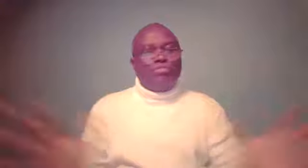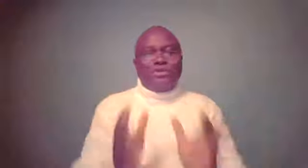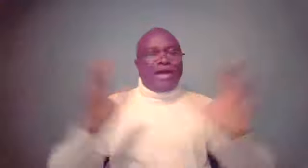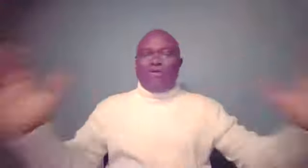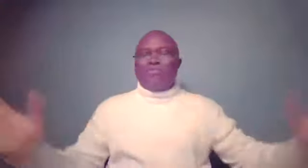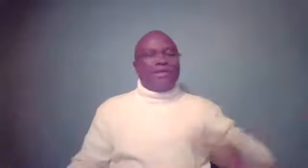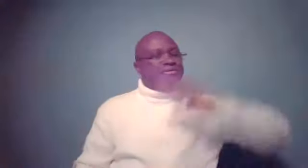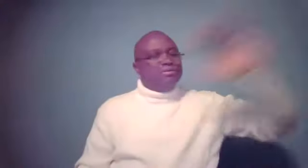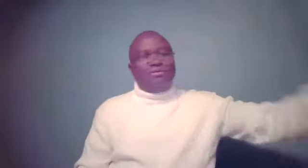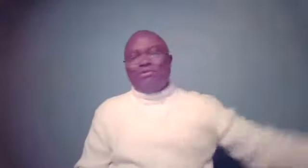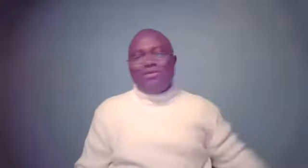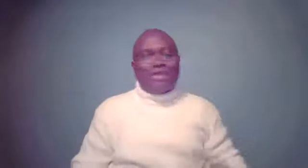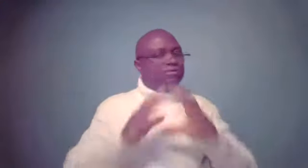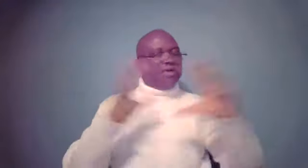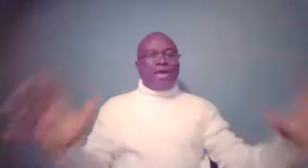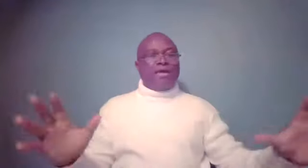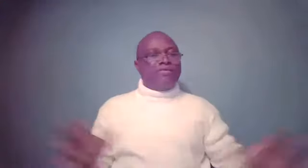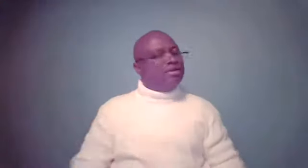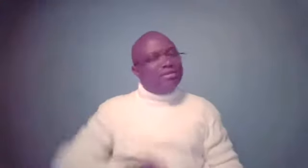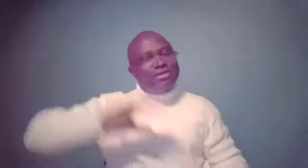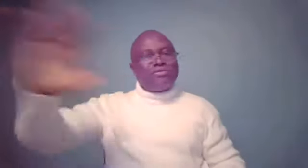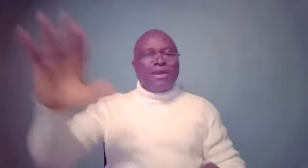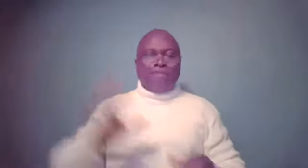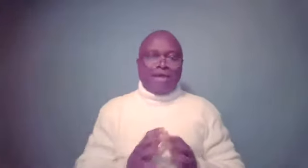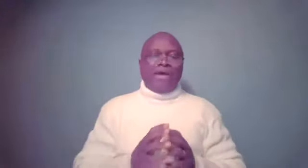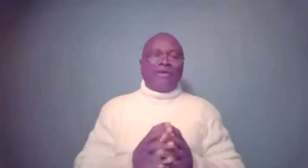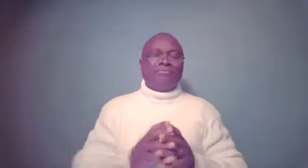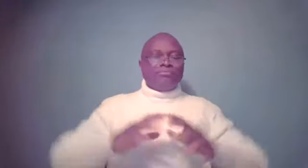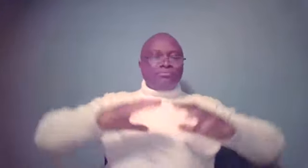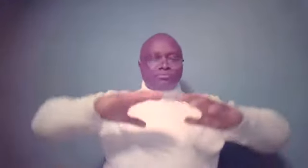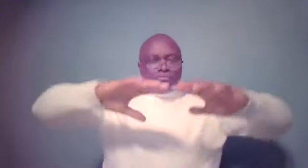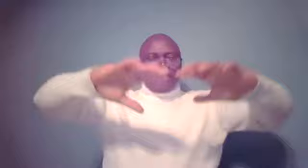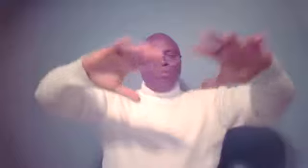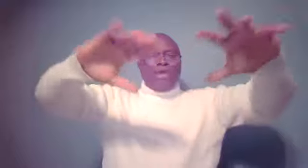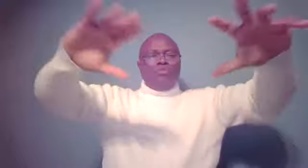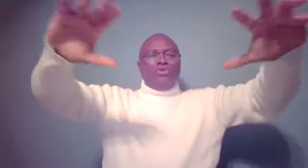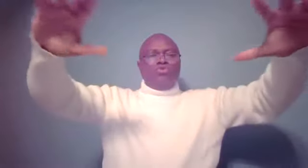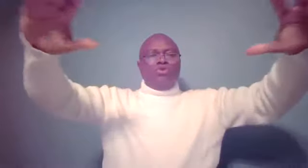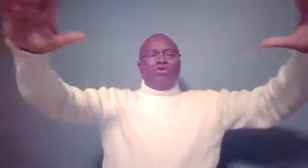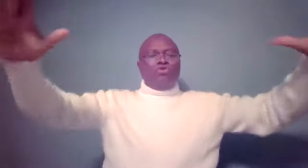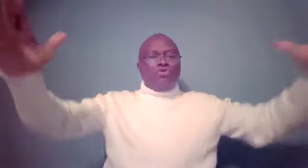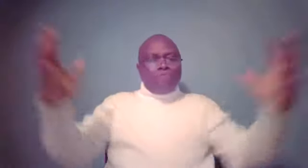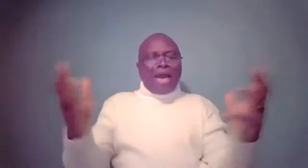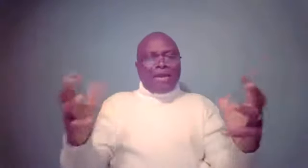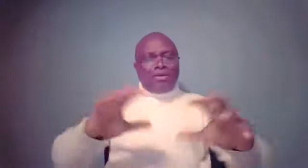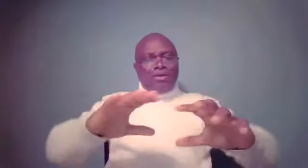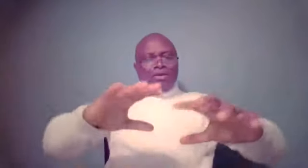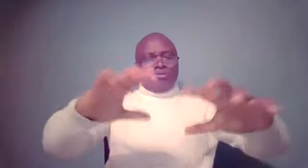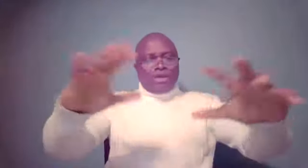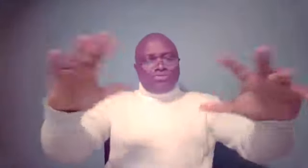put in that context, the things that you think are good and the things that you think are bad. When, when you, when you, back, you can